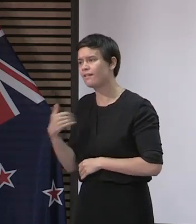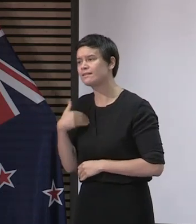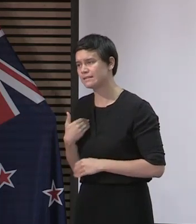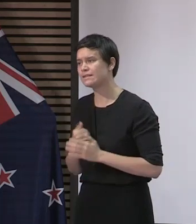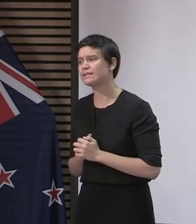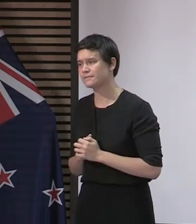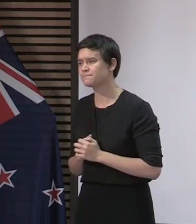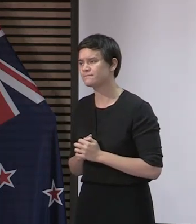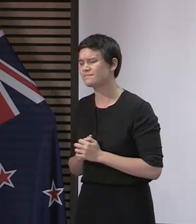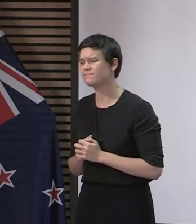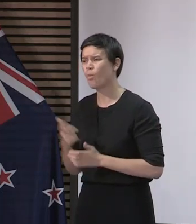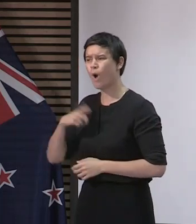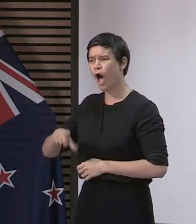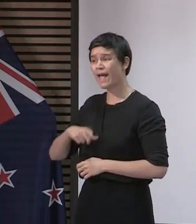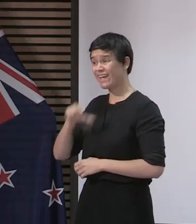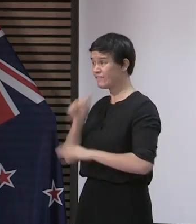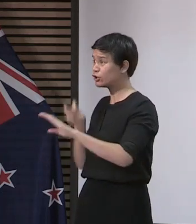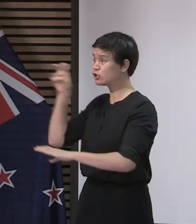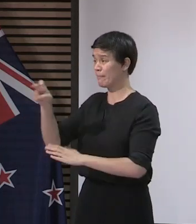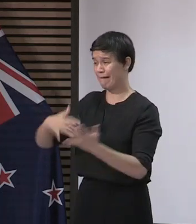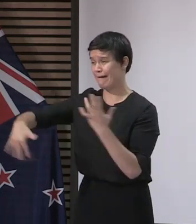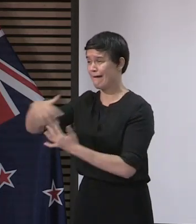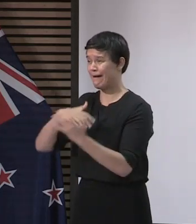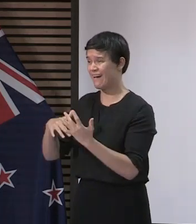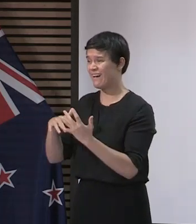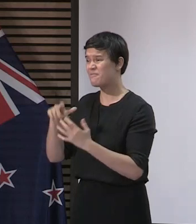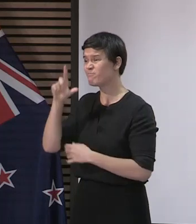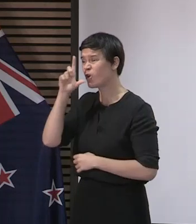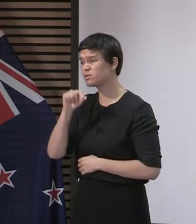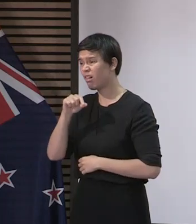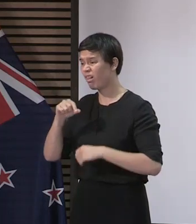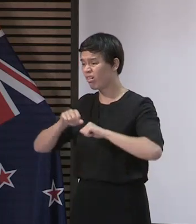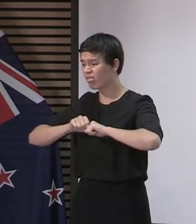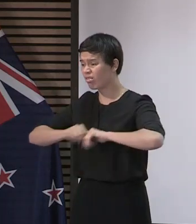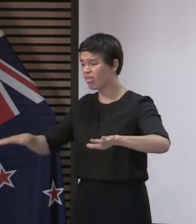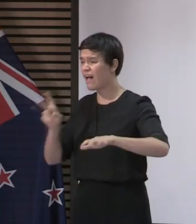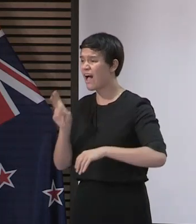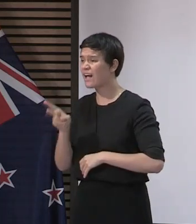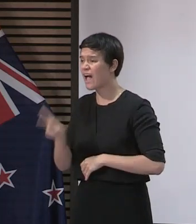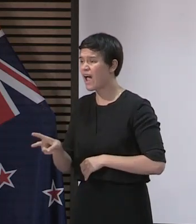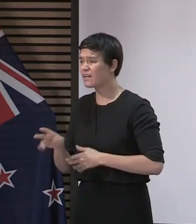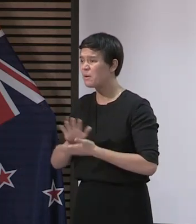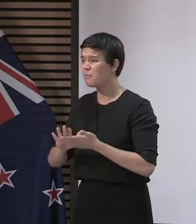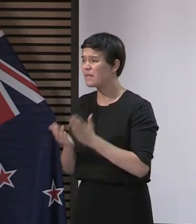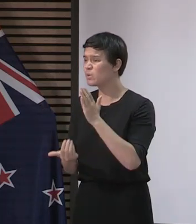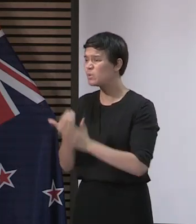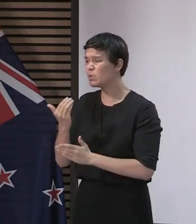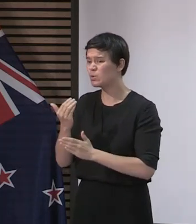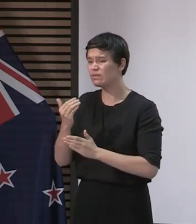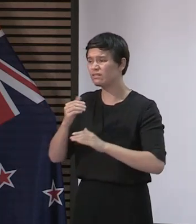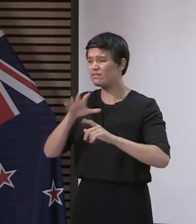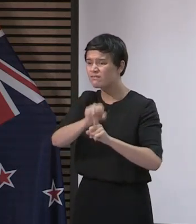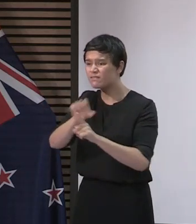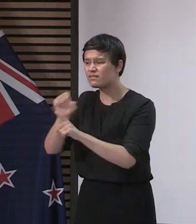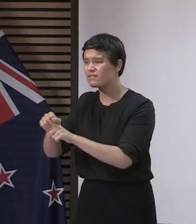let the virus run away on us again and cause a new wave of cases and deaths. To succeed we must